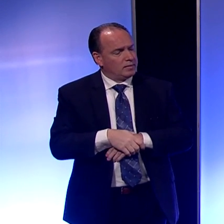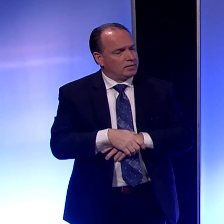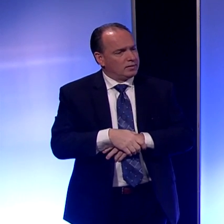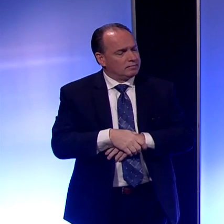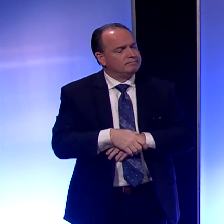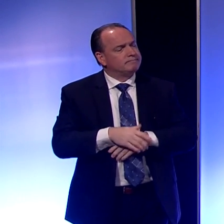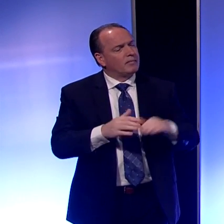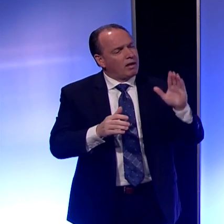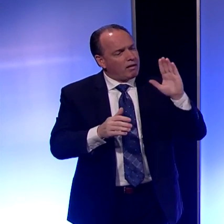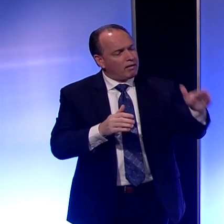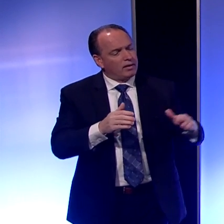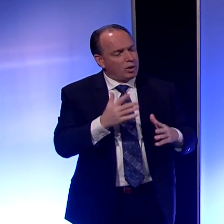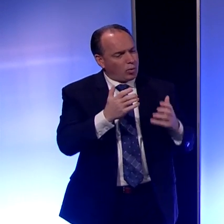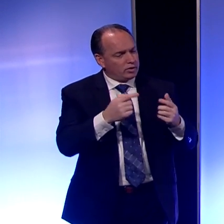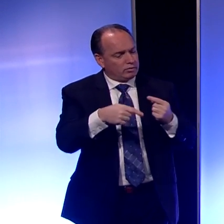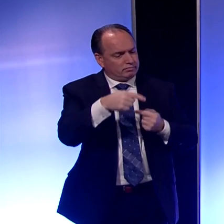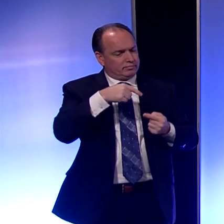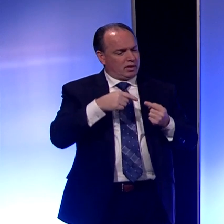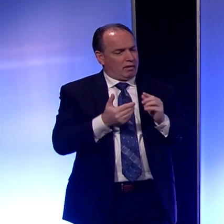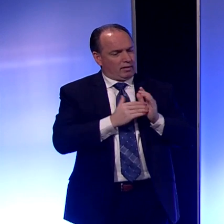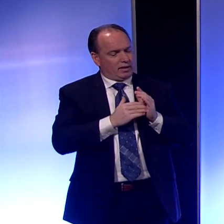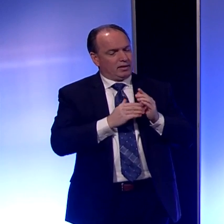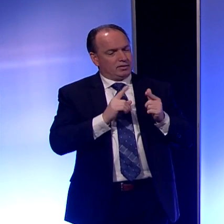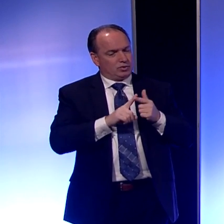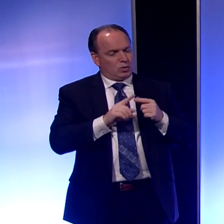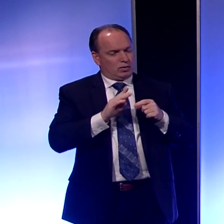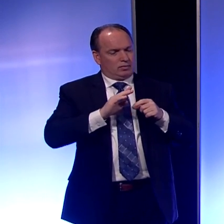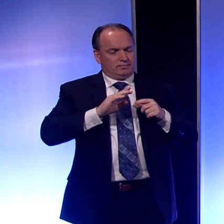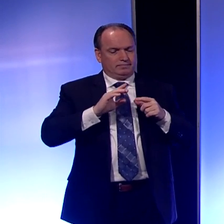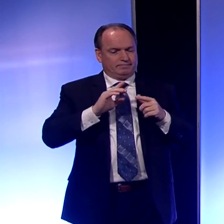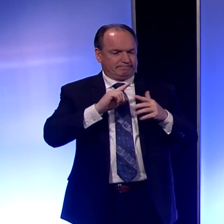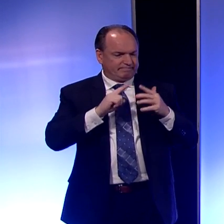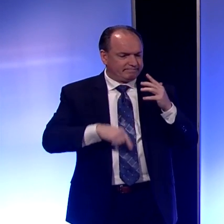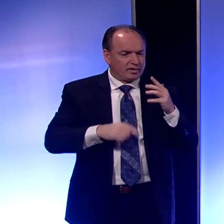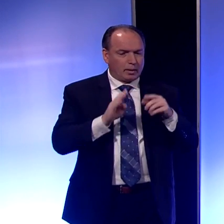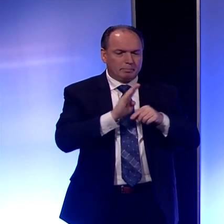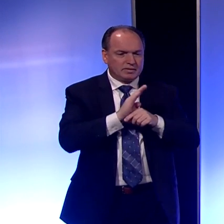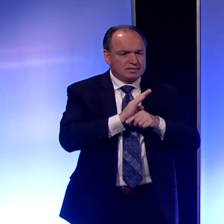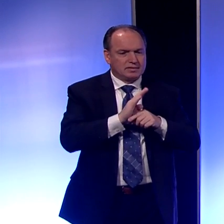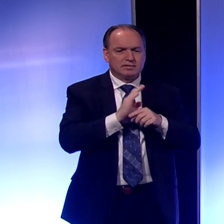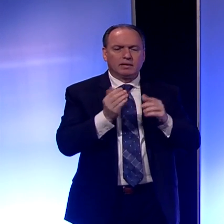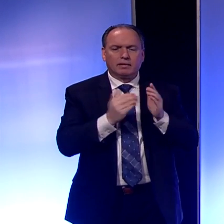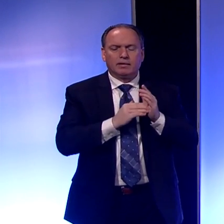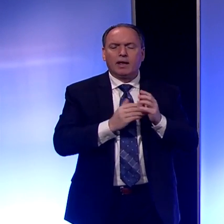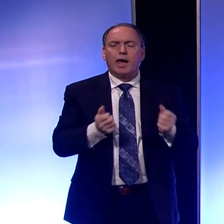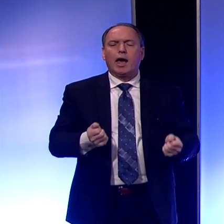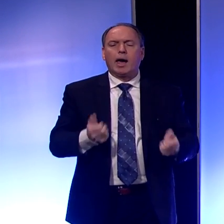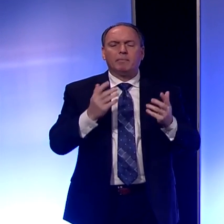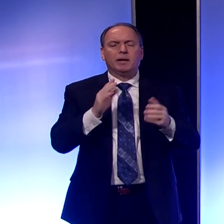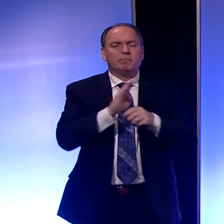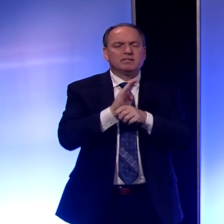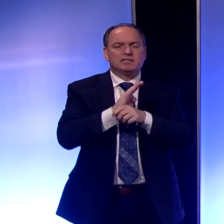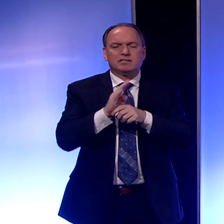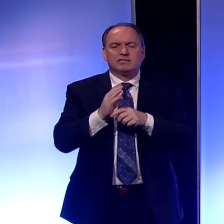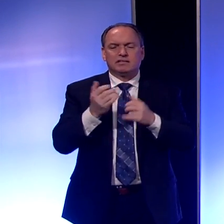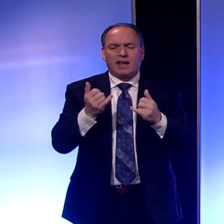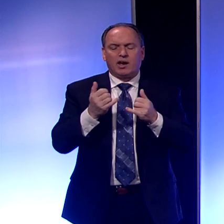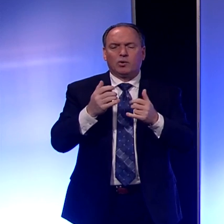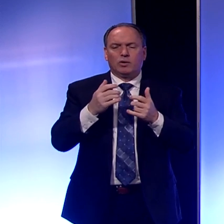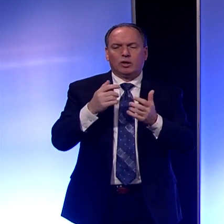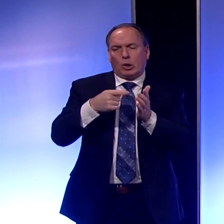Yeah, I wanted to circle back to the businesses really fast. Do we have a number on how many businesses received waivers?